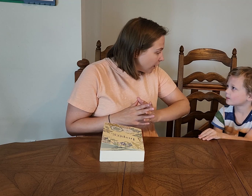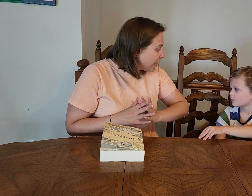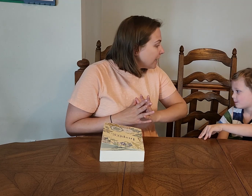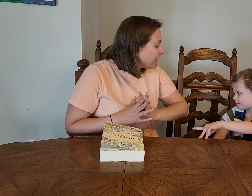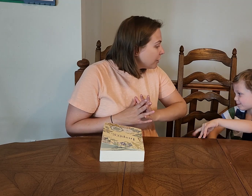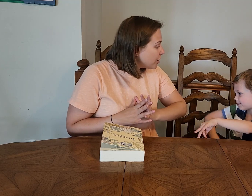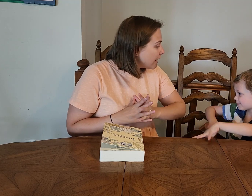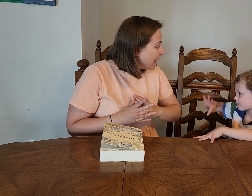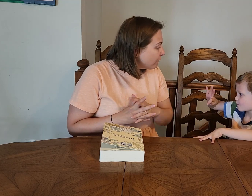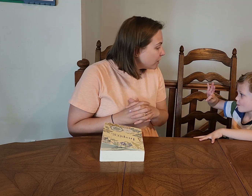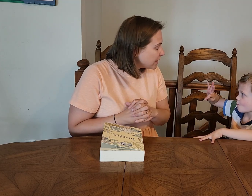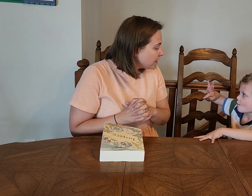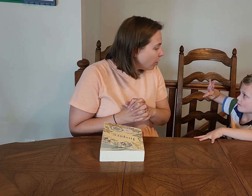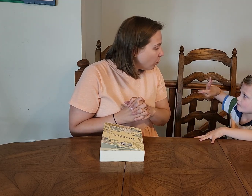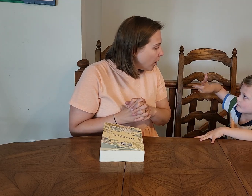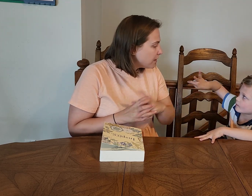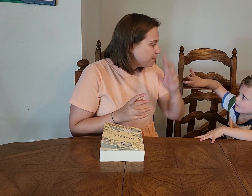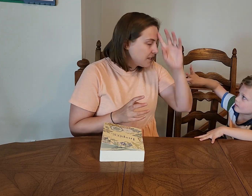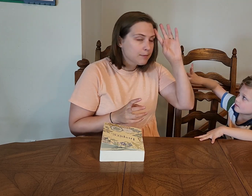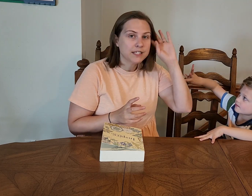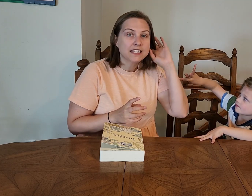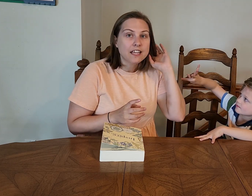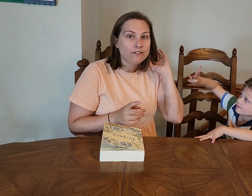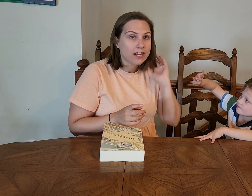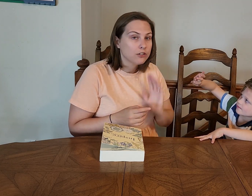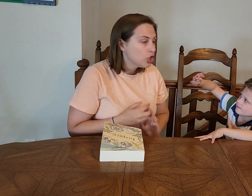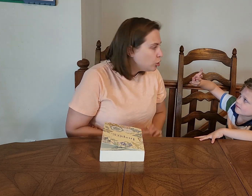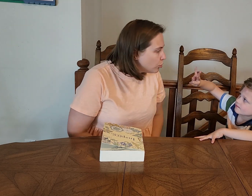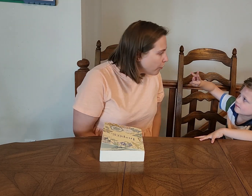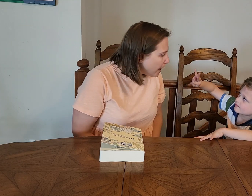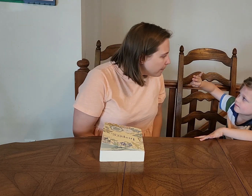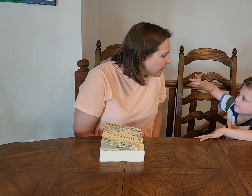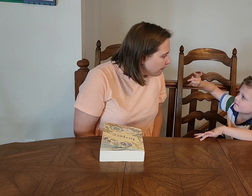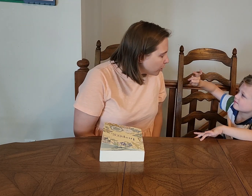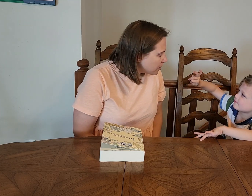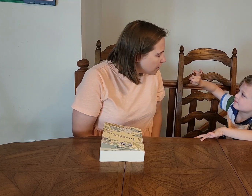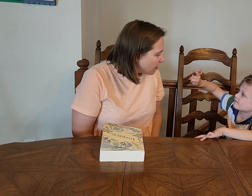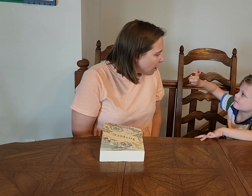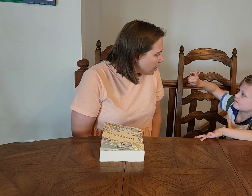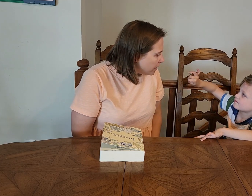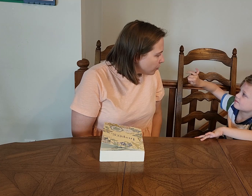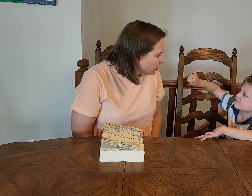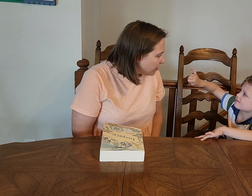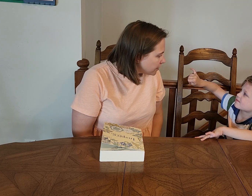created each and every single one to be specific. Do you know how many birds there are in the world?